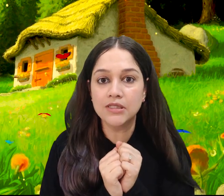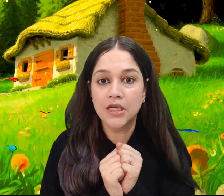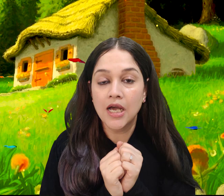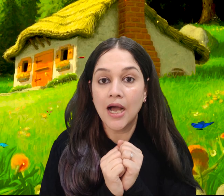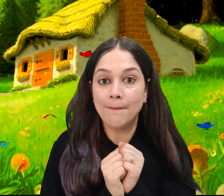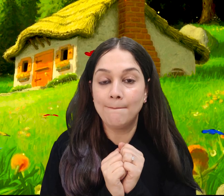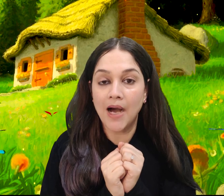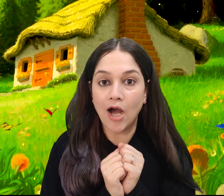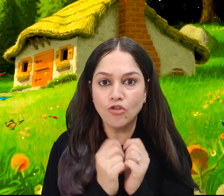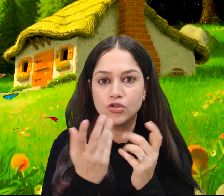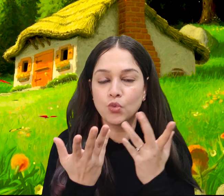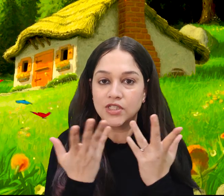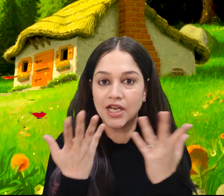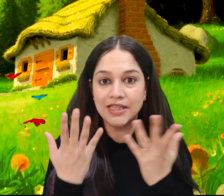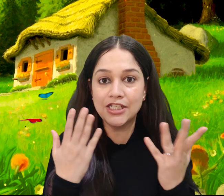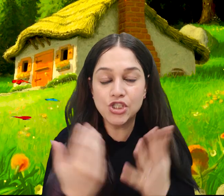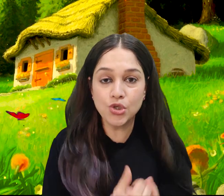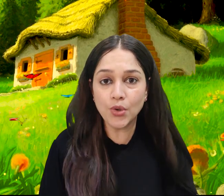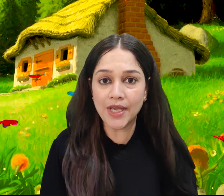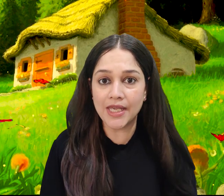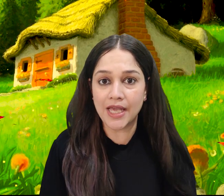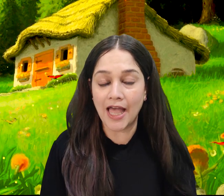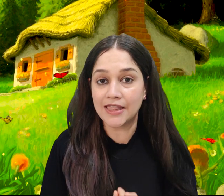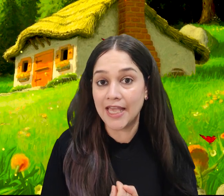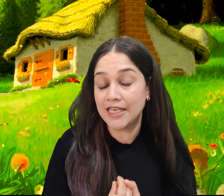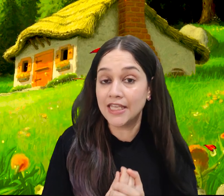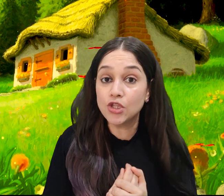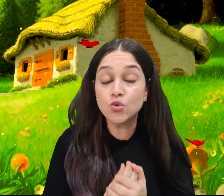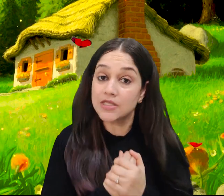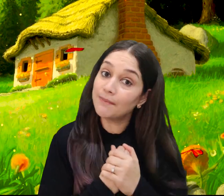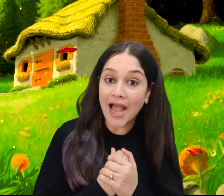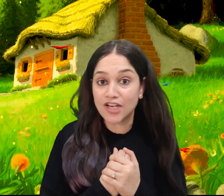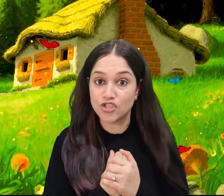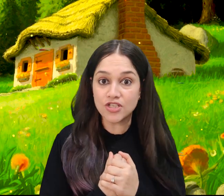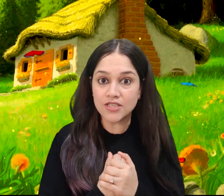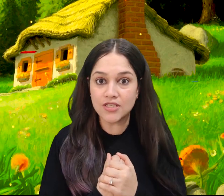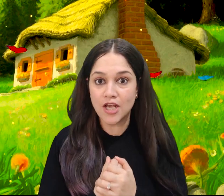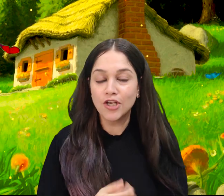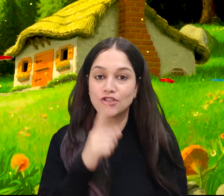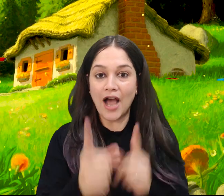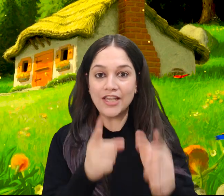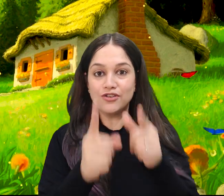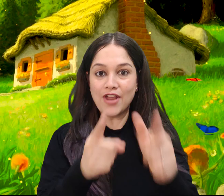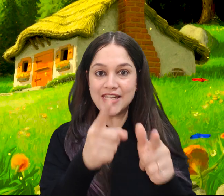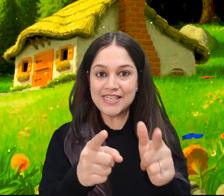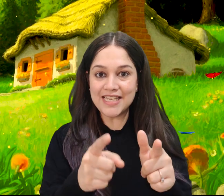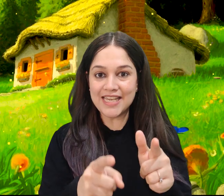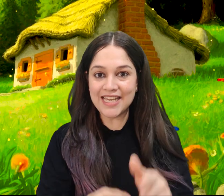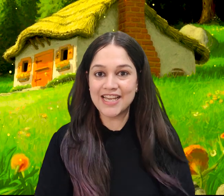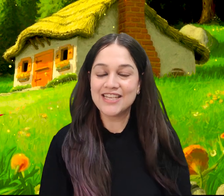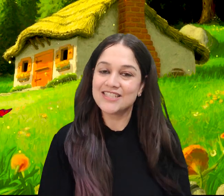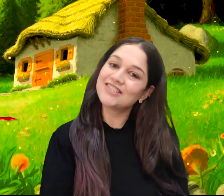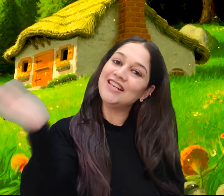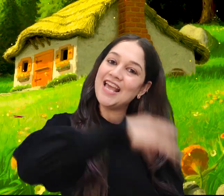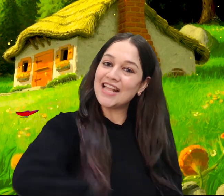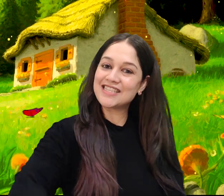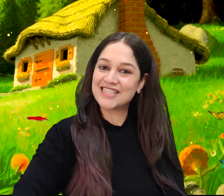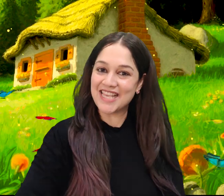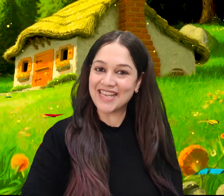about what are they doing and can they do some actions? So are you ready? So let's sing